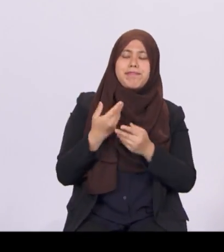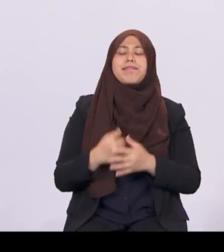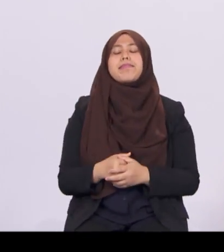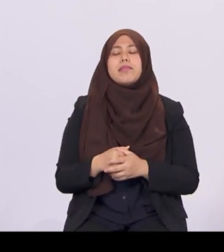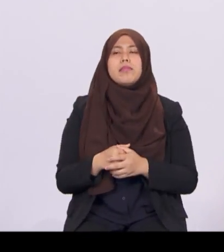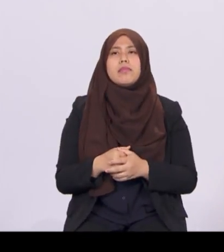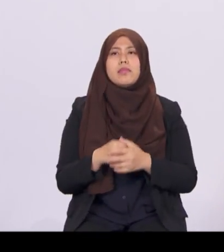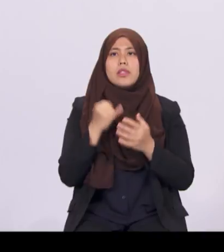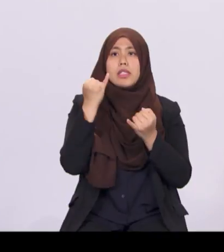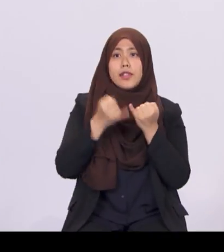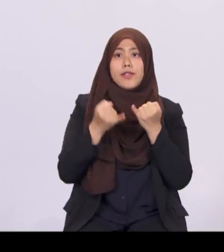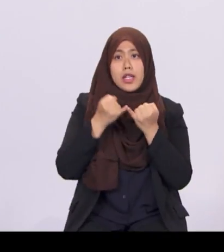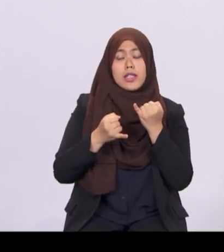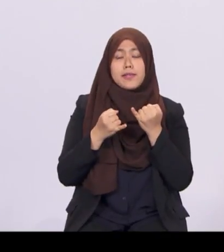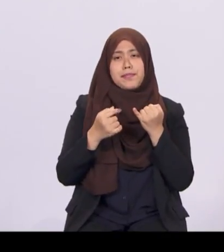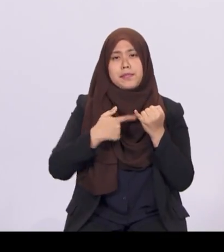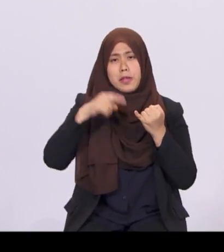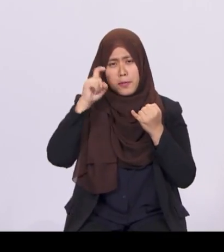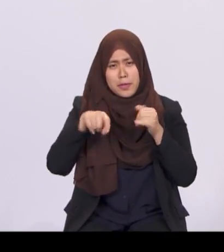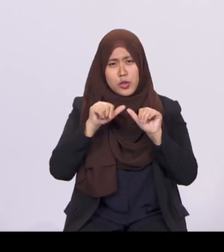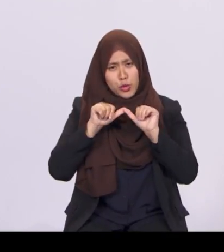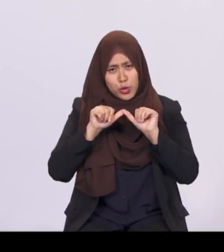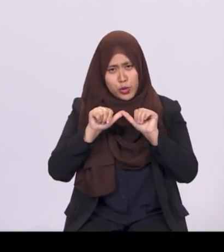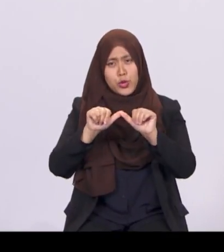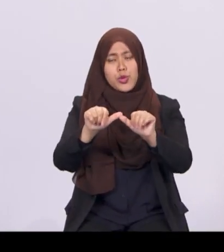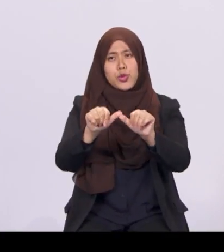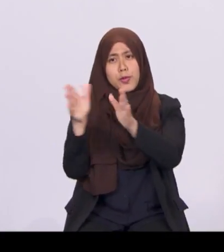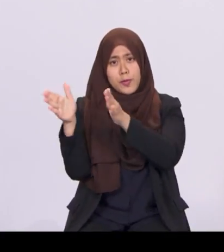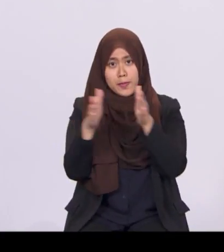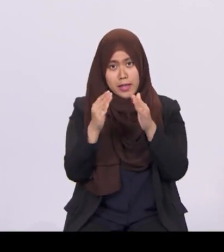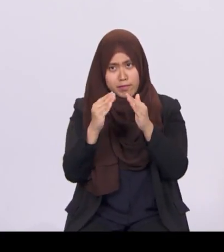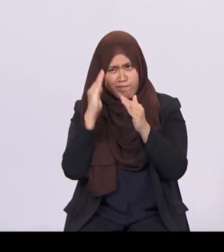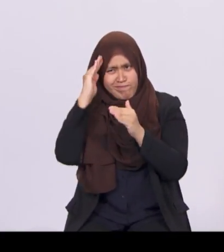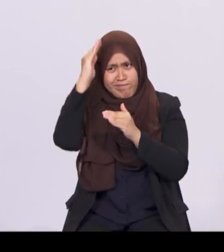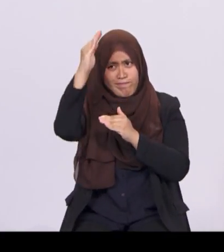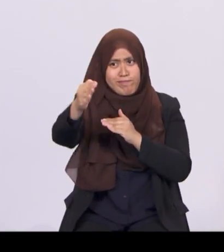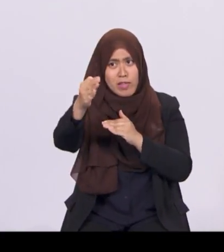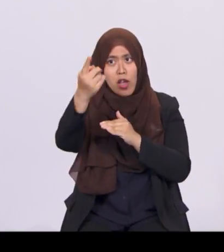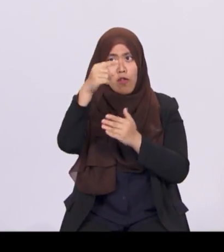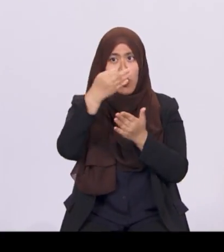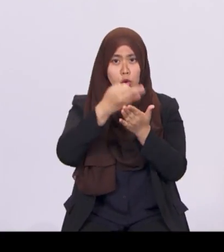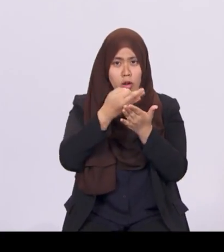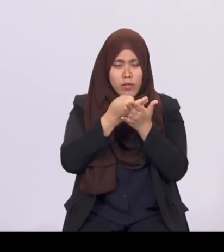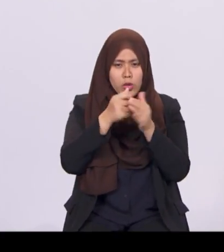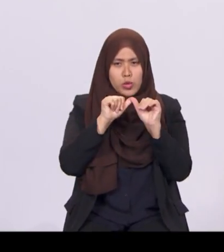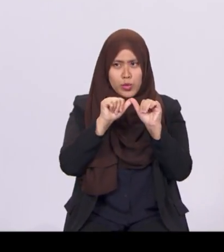Finally, we will continue to plan ahead for a fiscally sustainable and secure future.